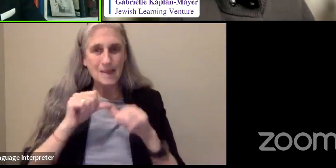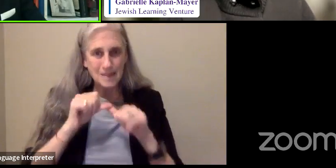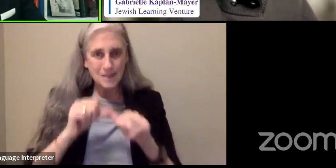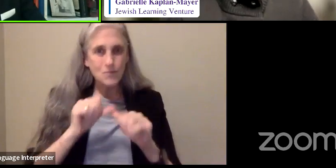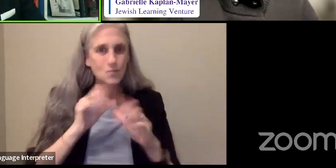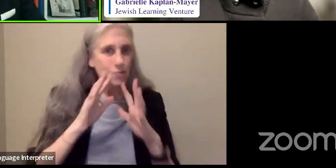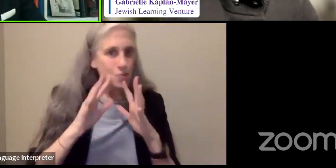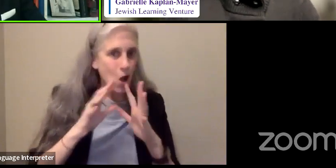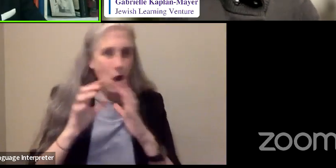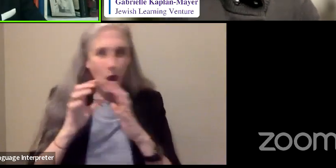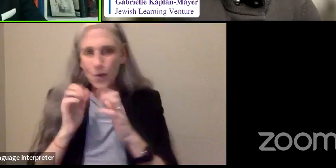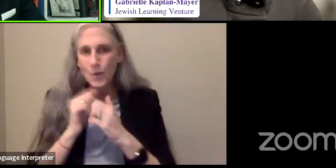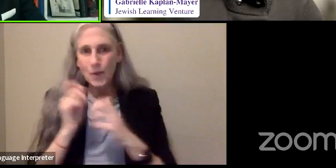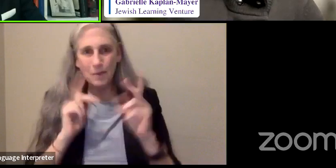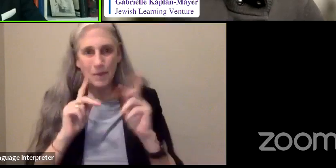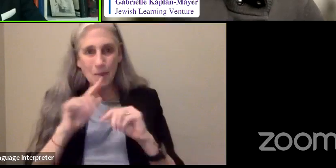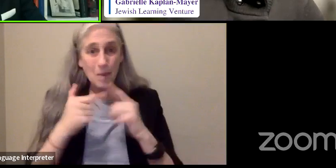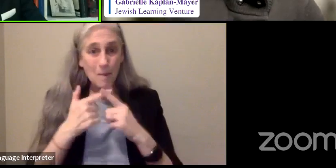people about this,